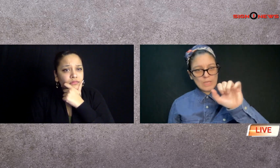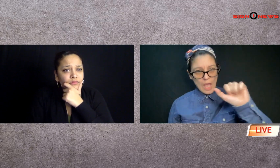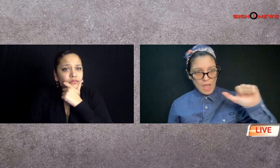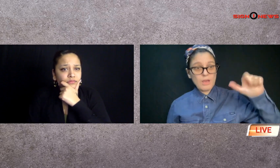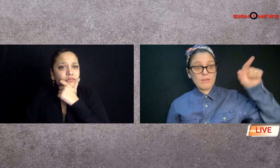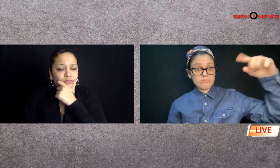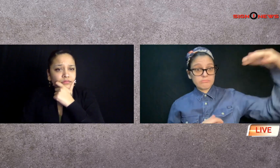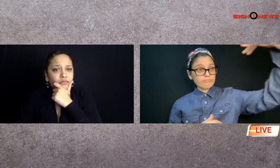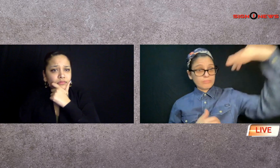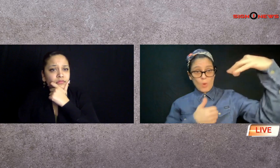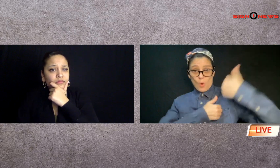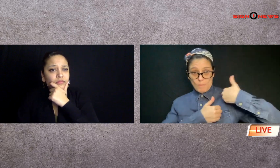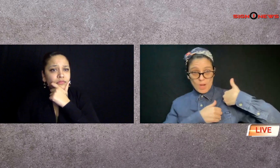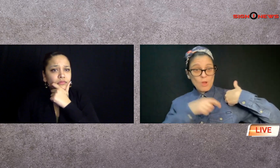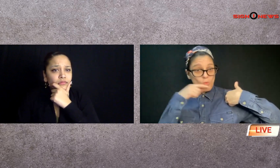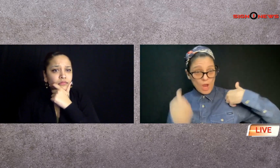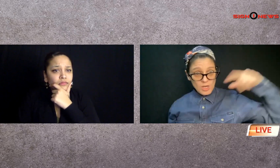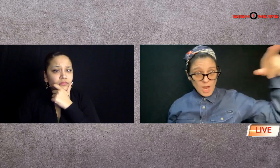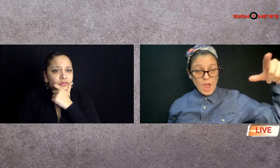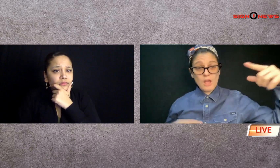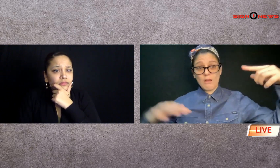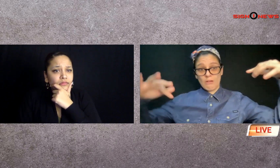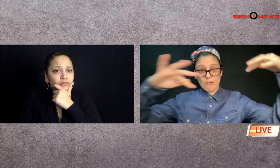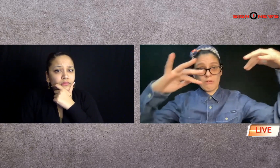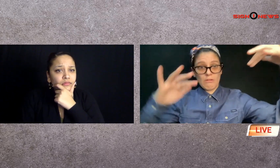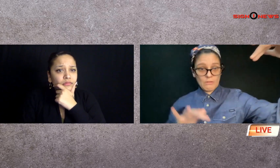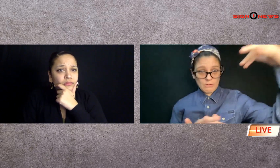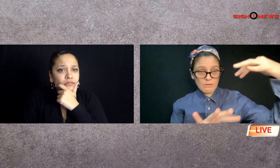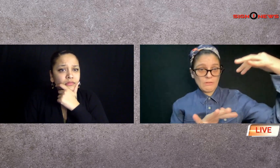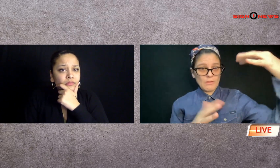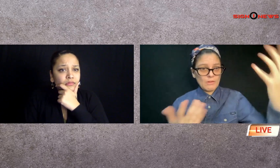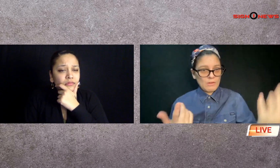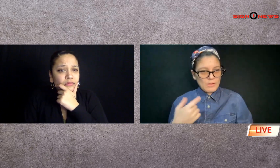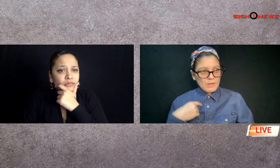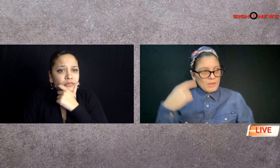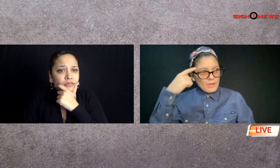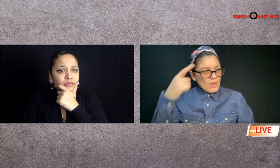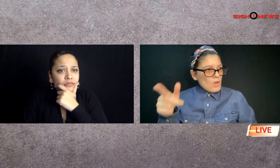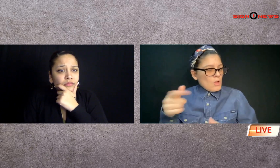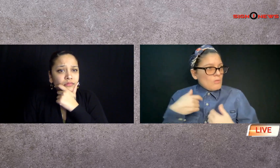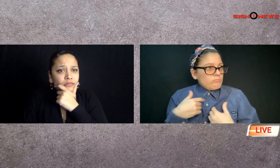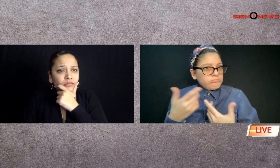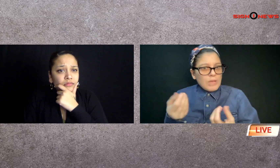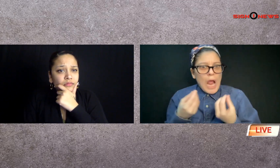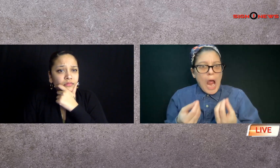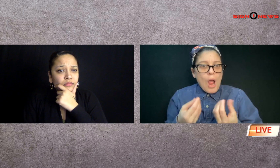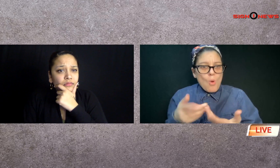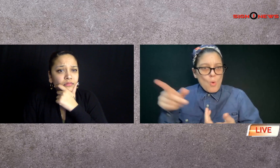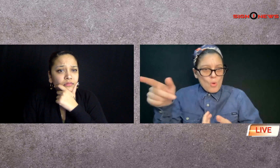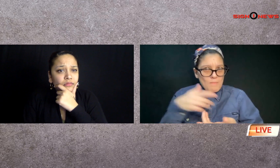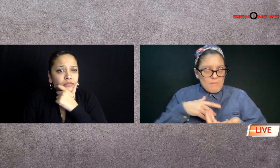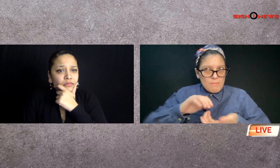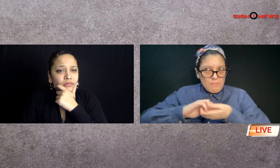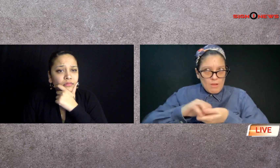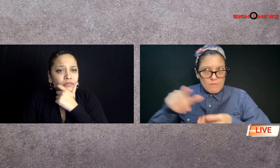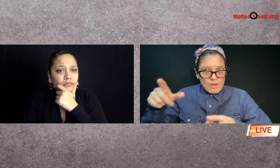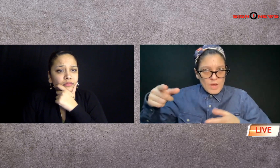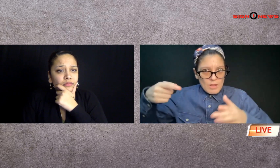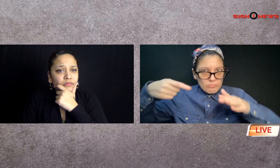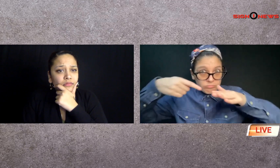the Russian armies are in the north in the south in the east and the west and then I'm not really sure how my